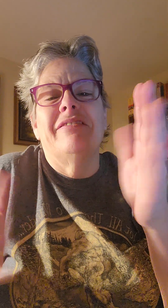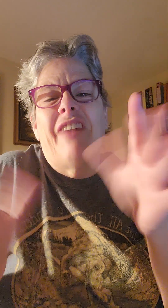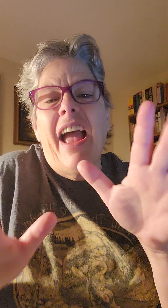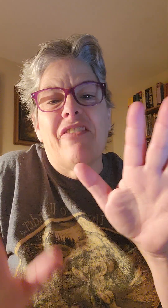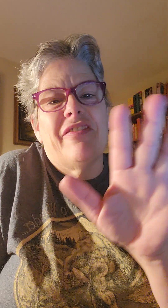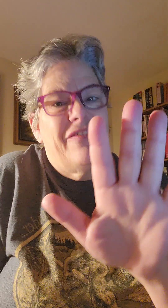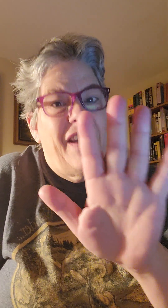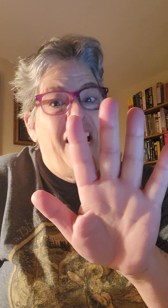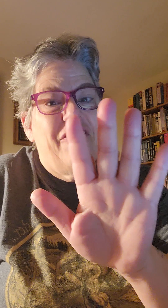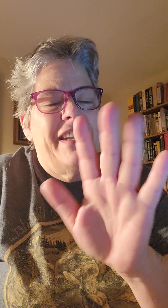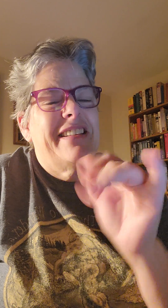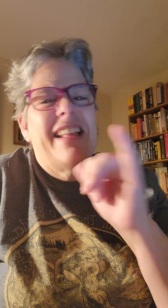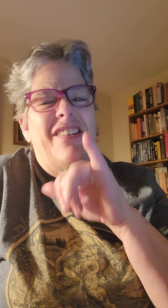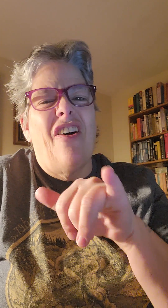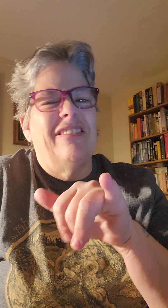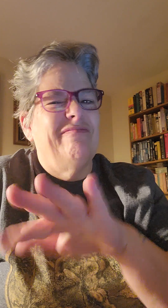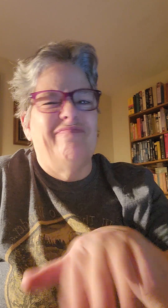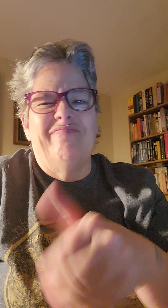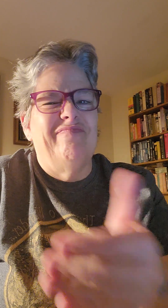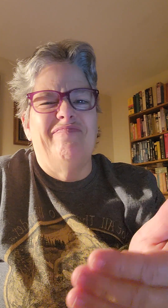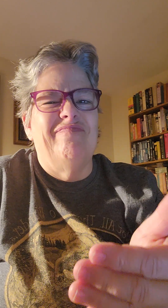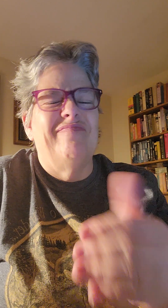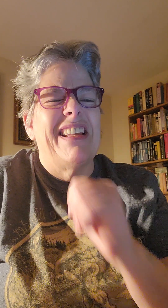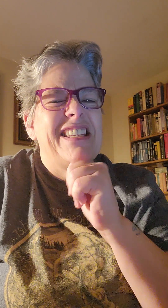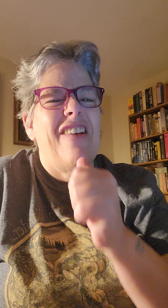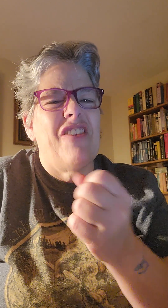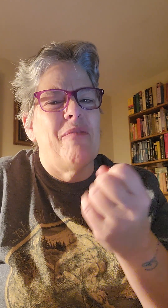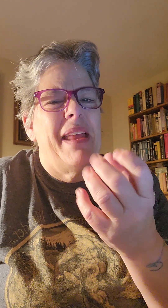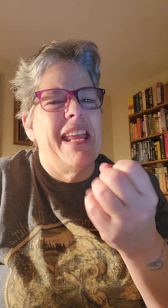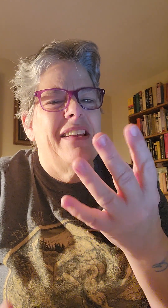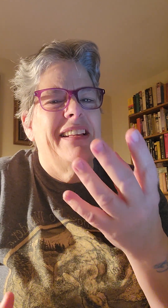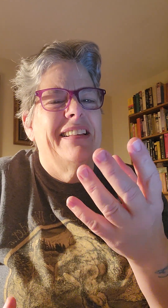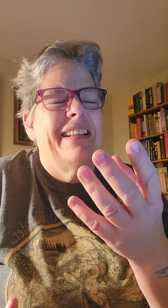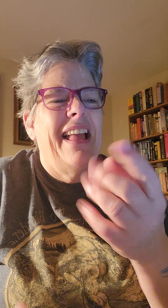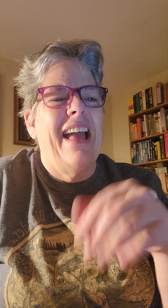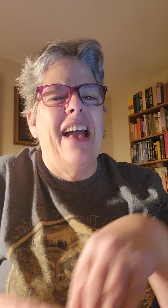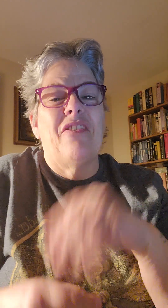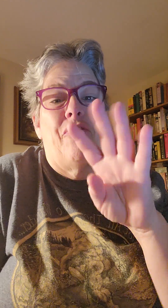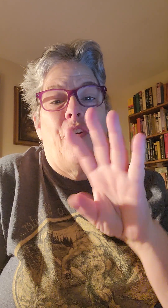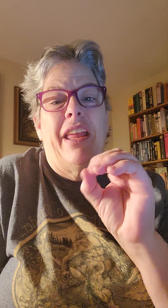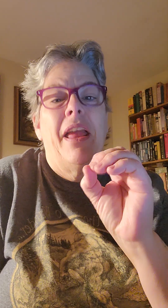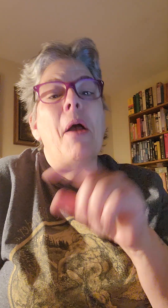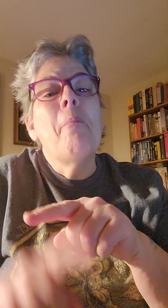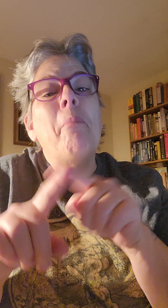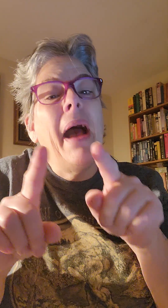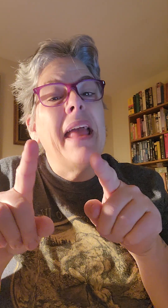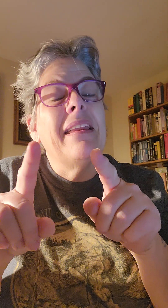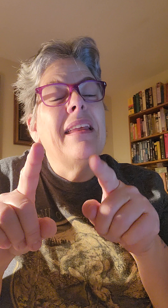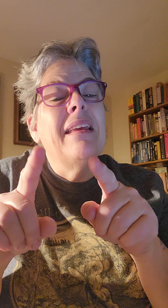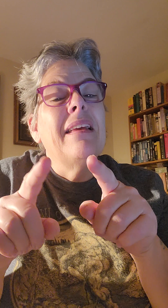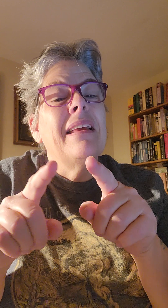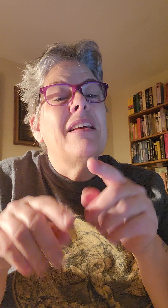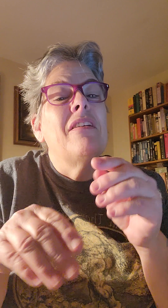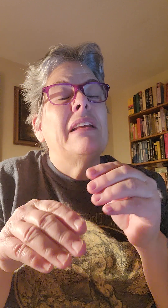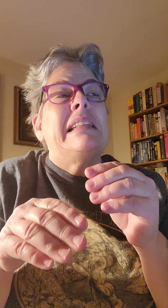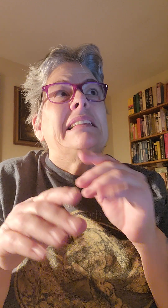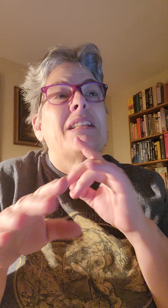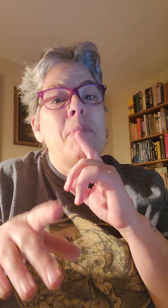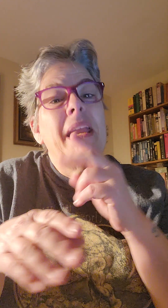Five. I finished. That's all. That's not very many out of 40. But to be